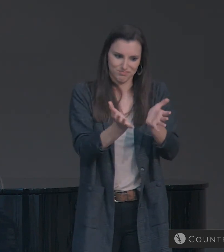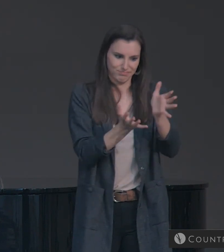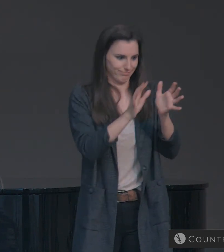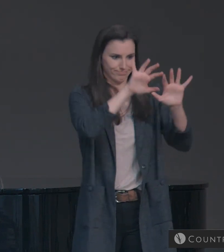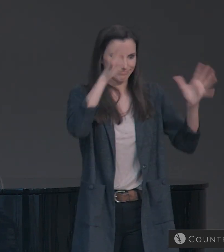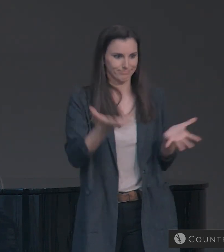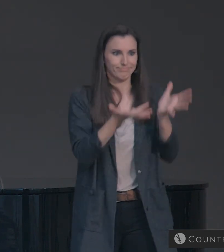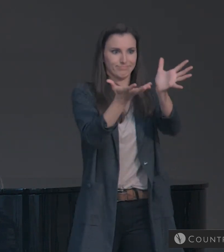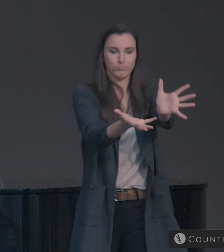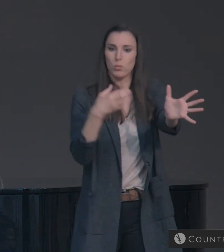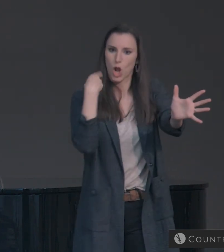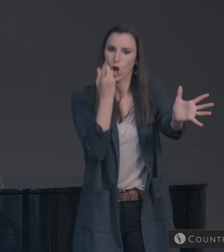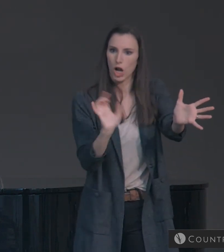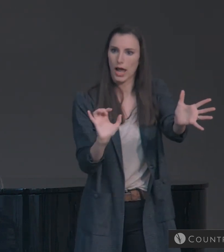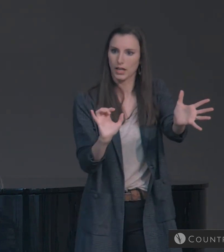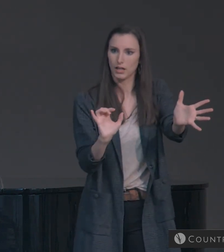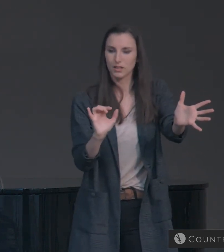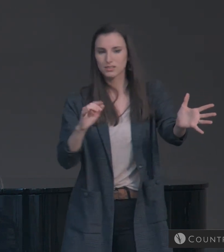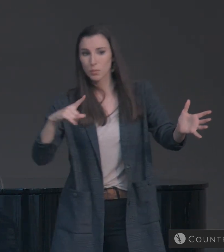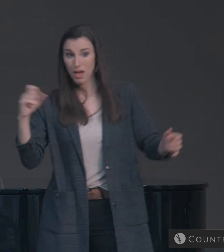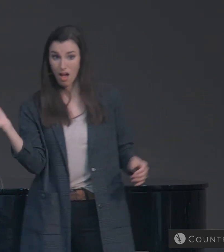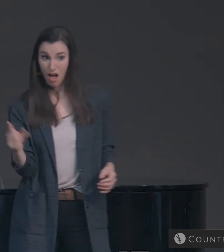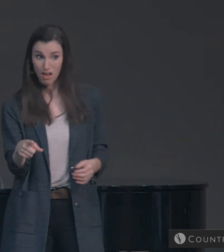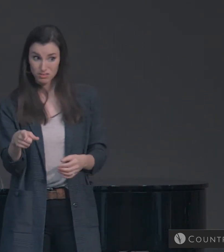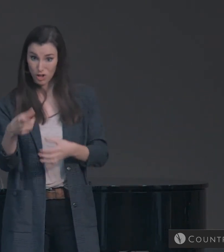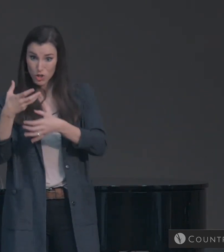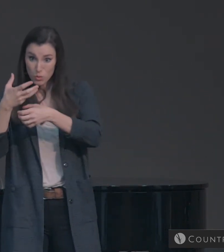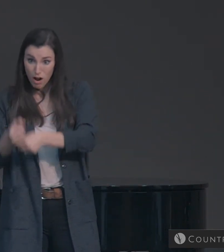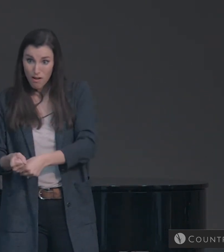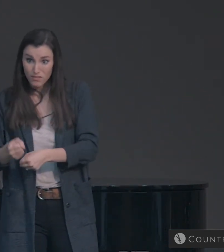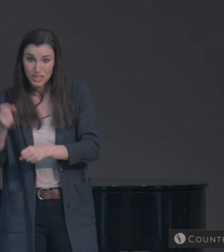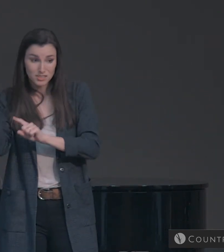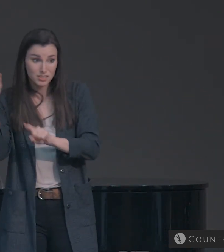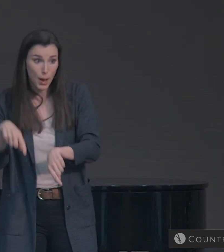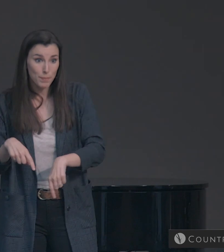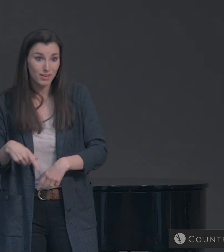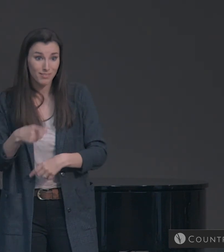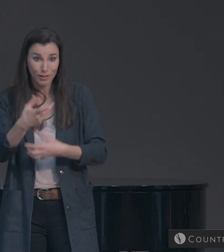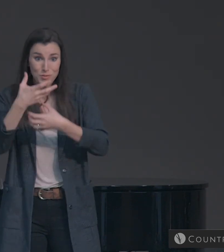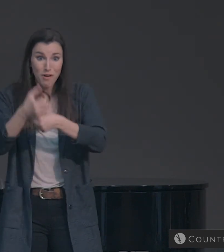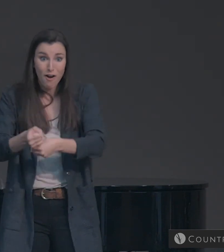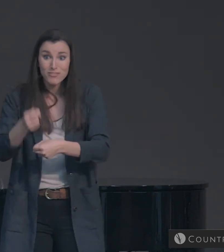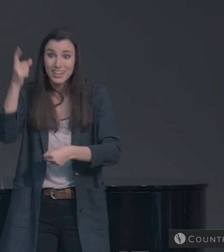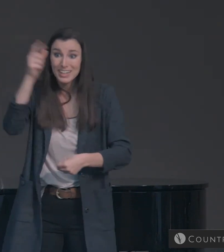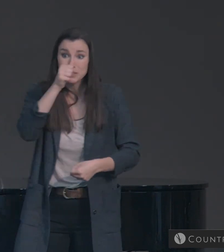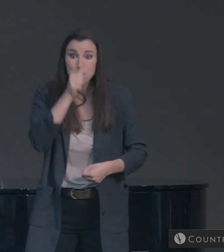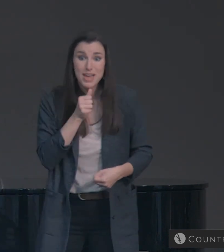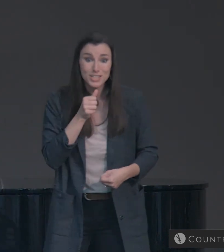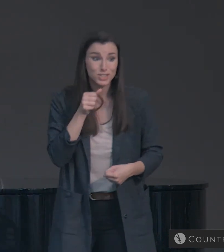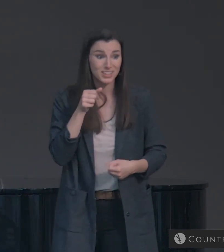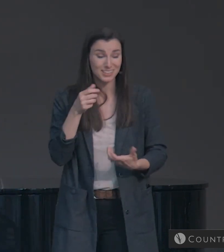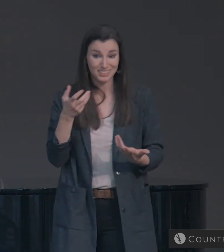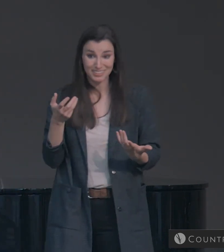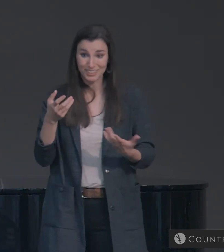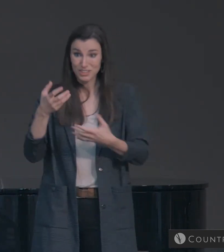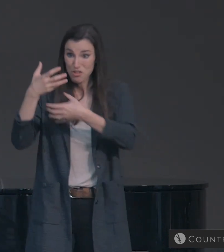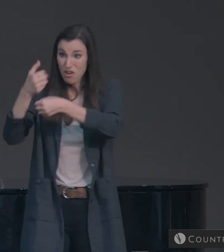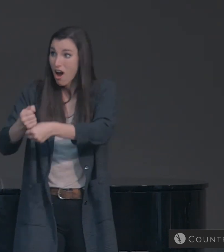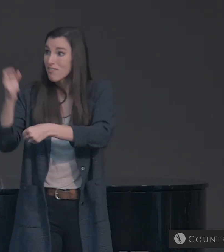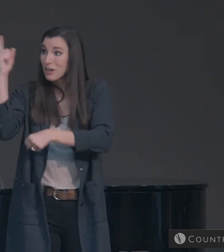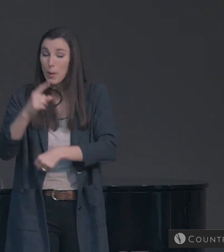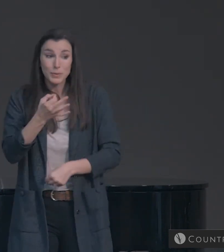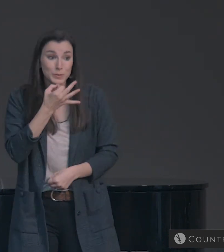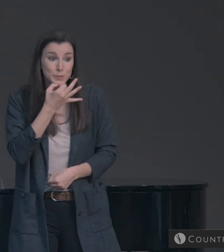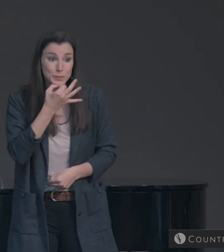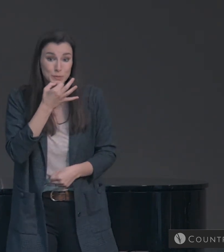Are you confident in God's patience, in Christ's imminent return, in God's renewal